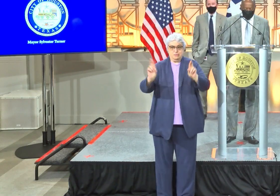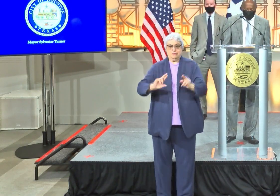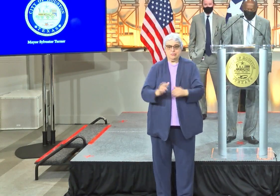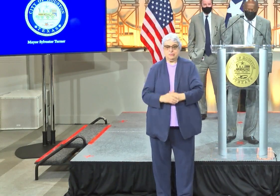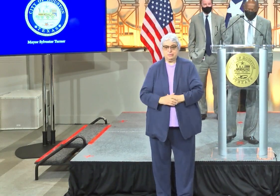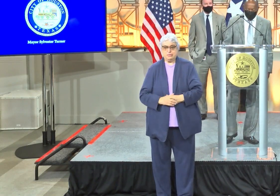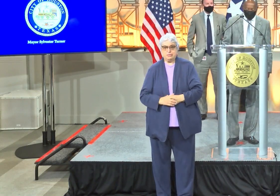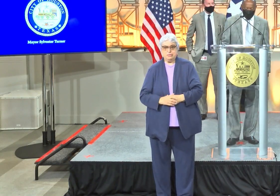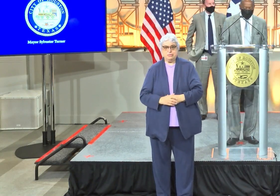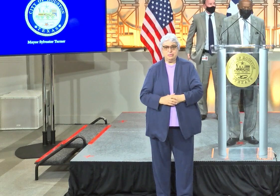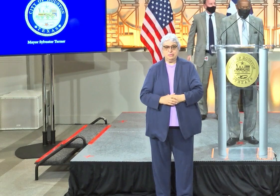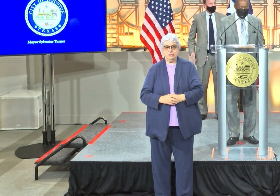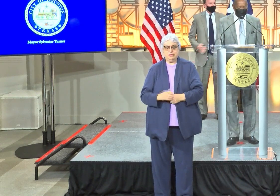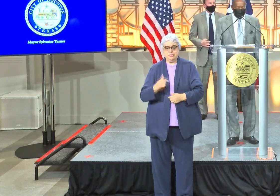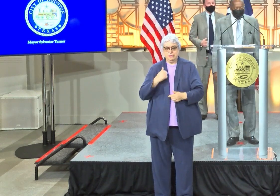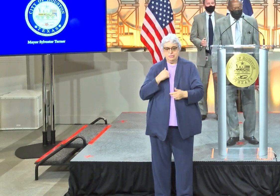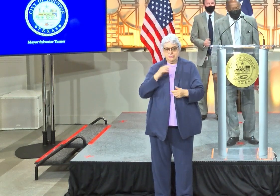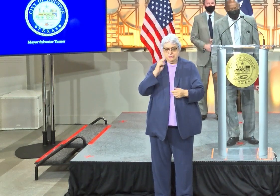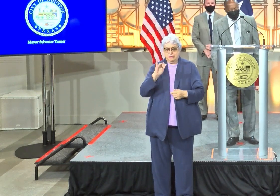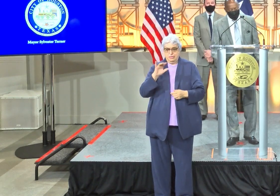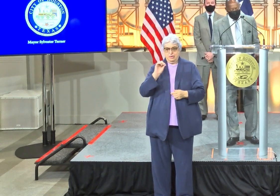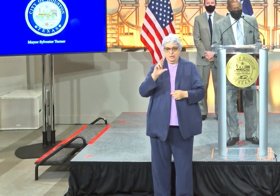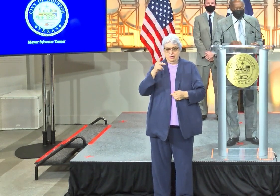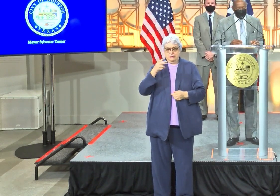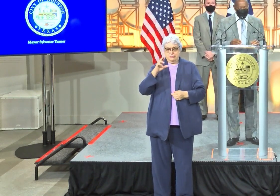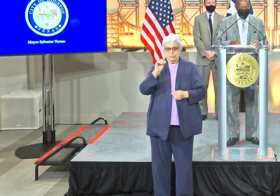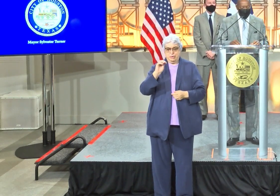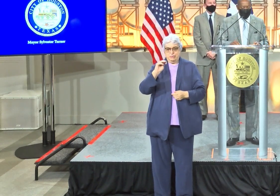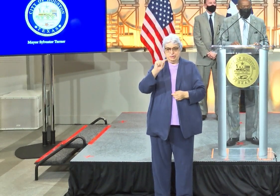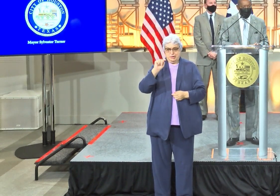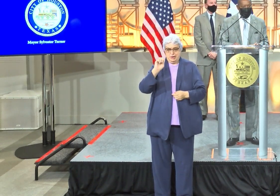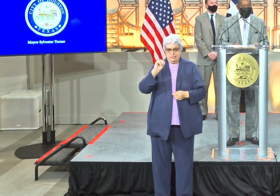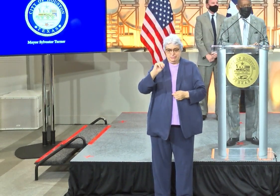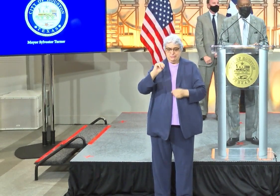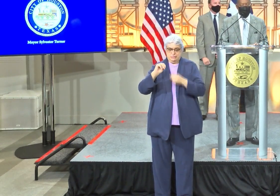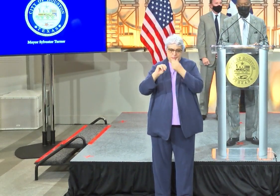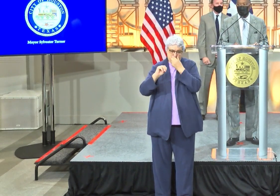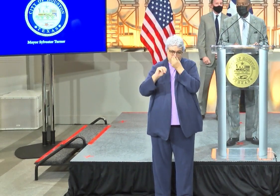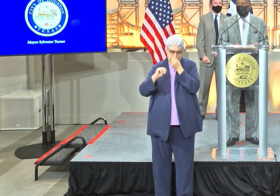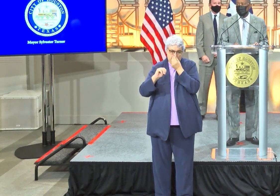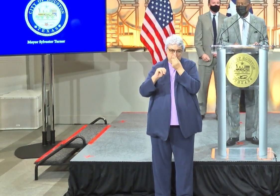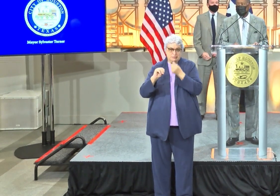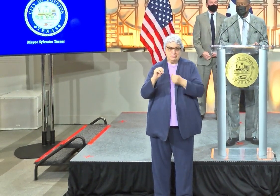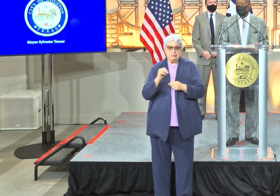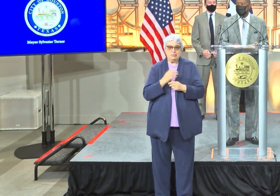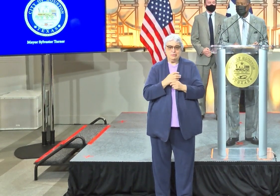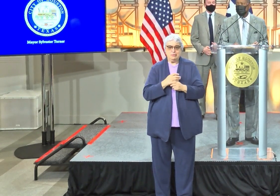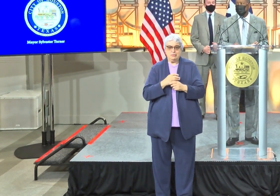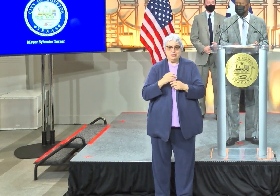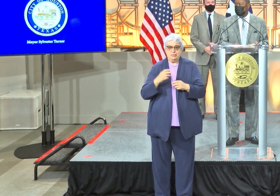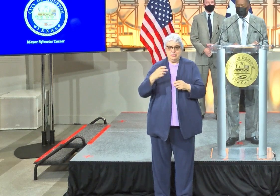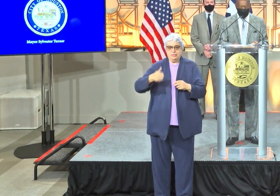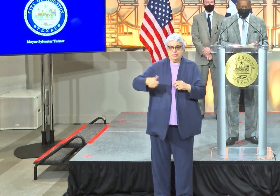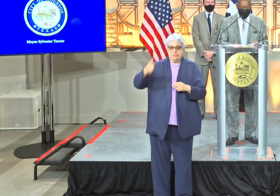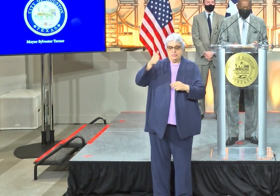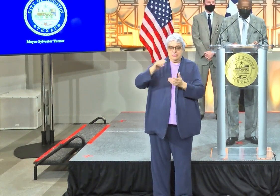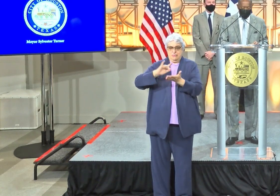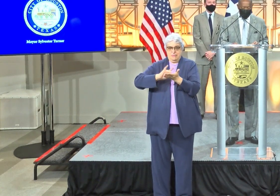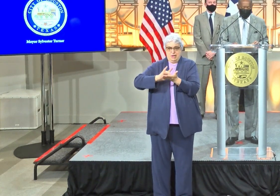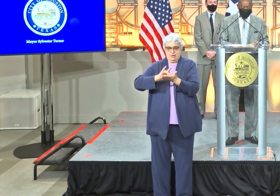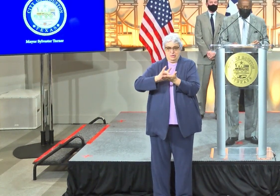I am honored to be joined by Mayor Pro Tem, Dave Martin, and by the Chief Medical